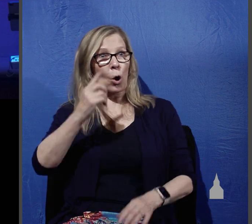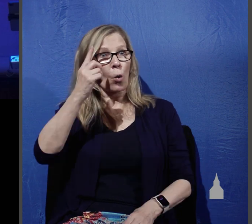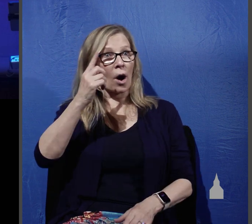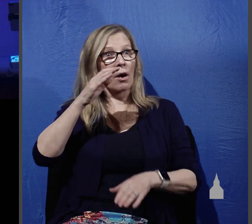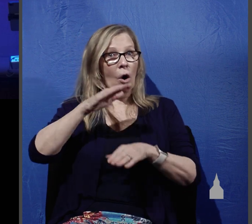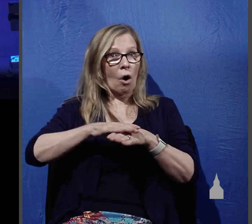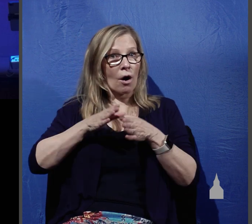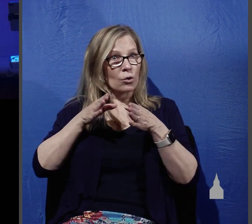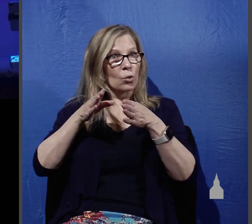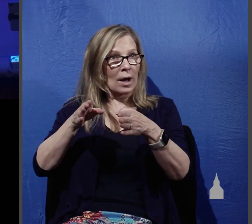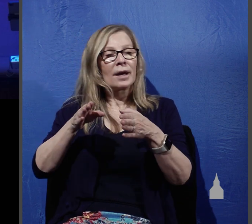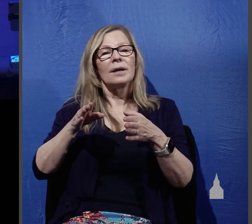to them in